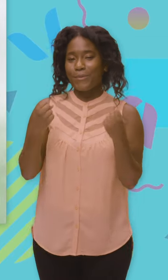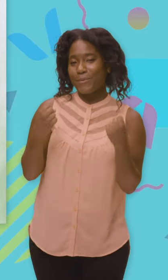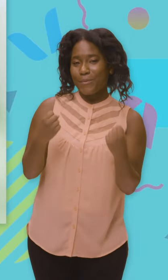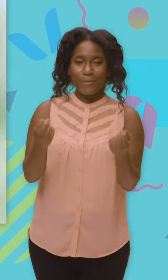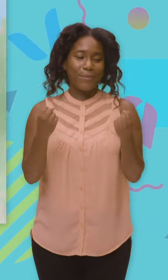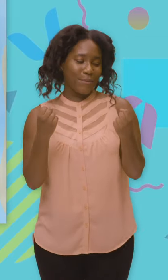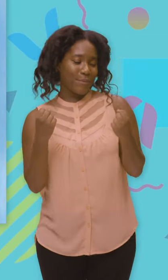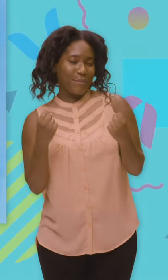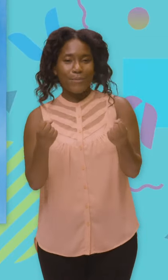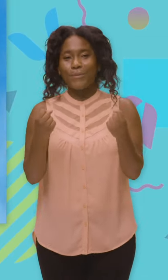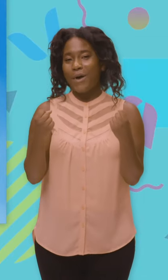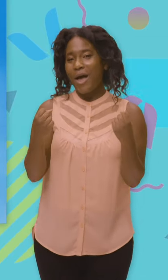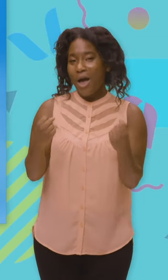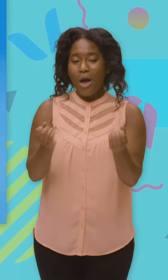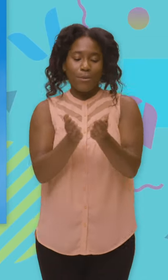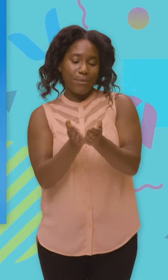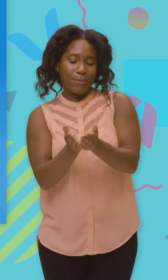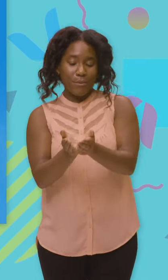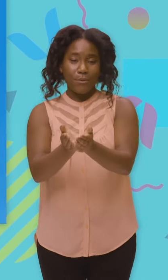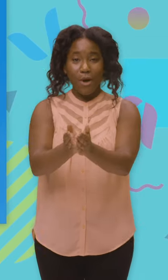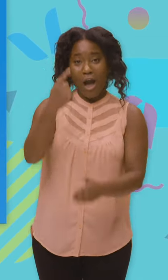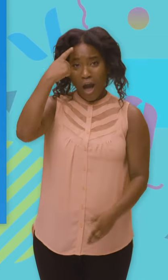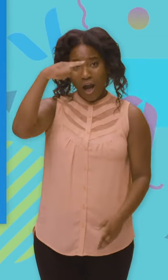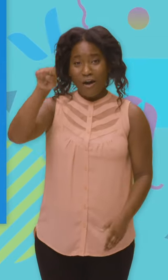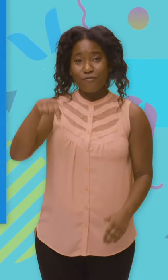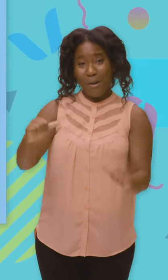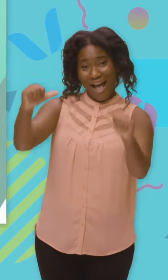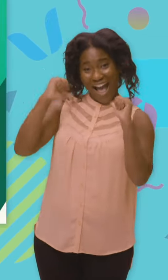on the ocean, boats are for me.